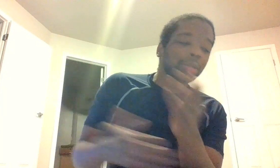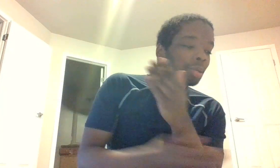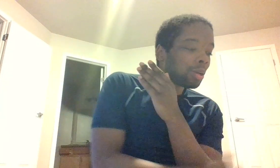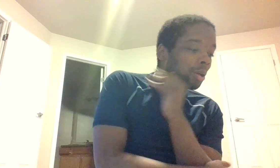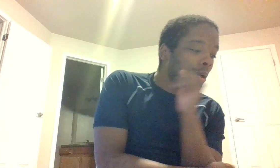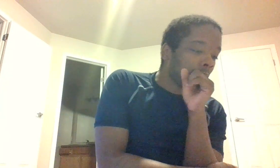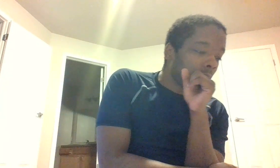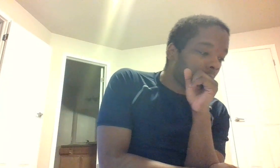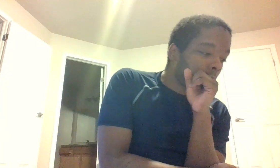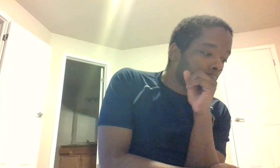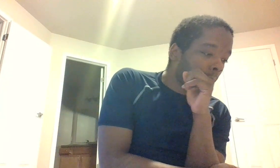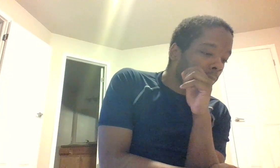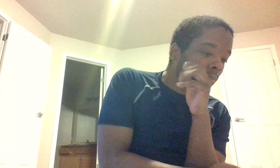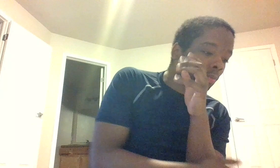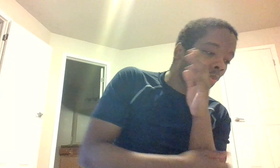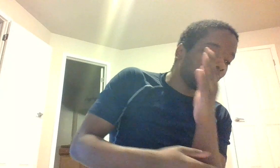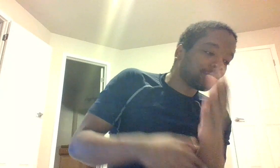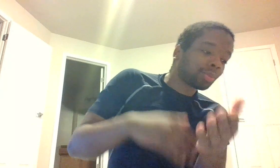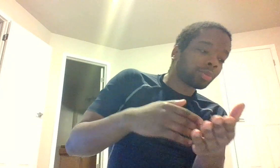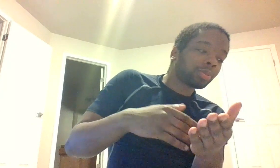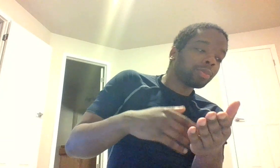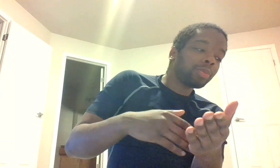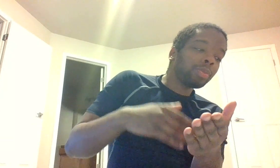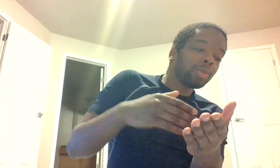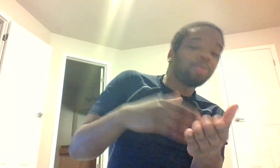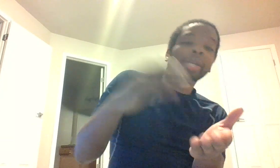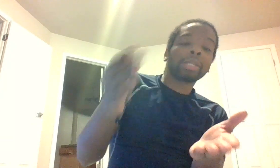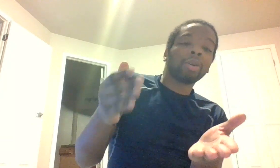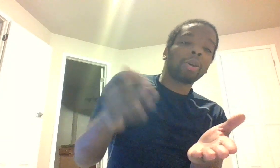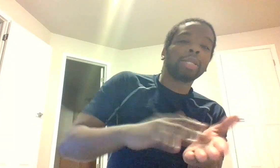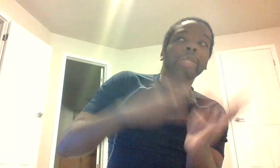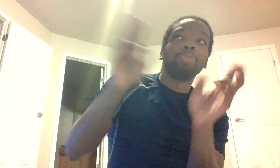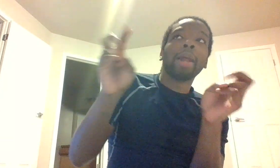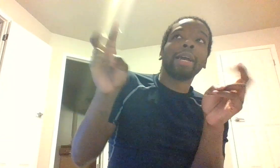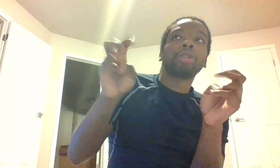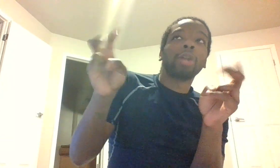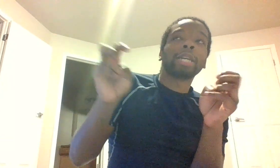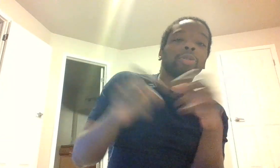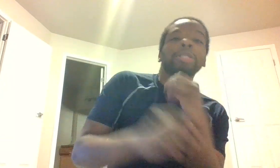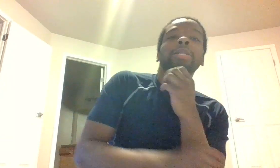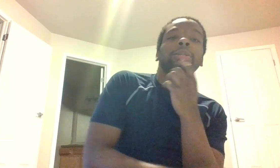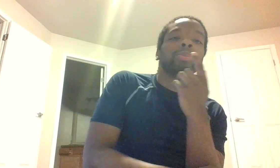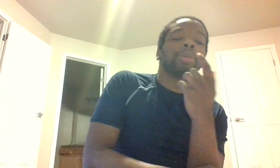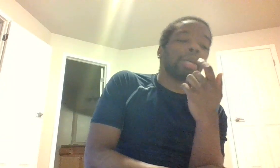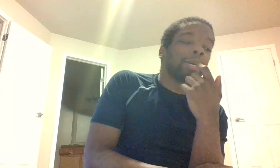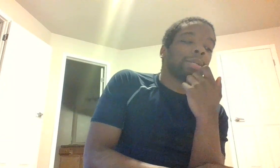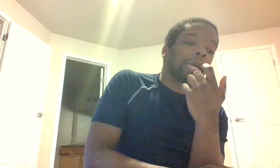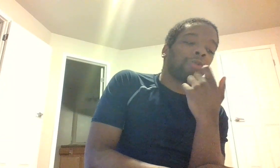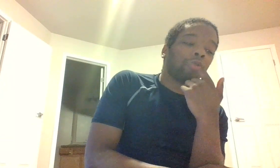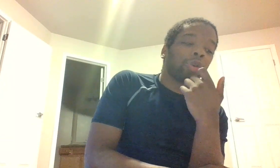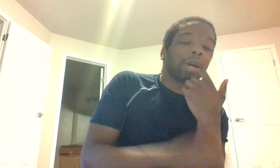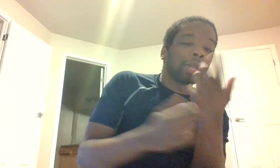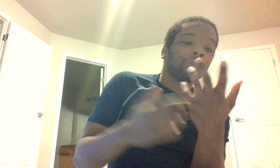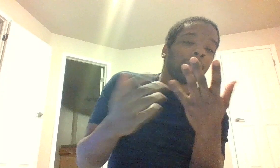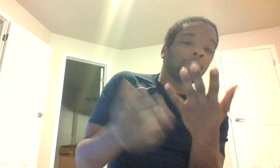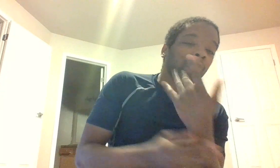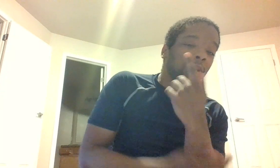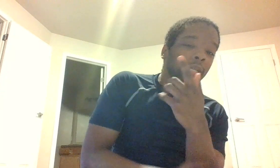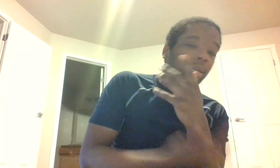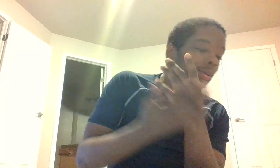um basically hertz by the international system stand for electromagnetic wave one second